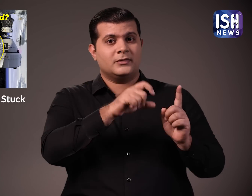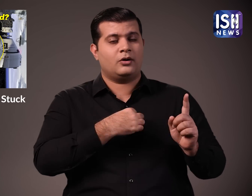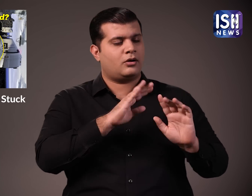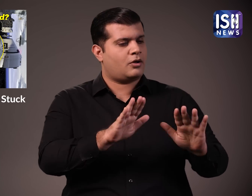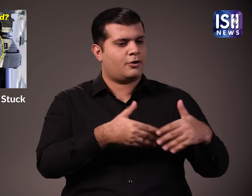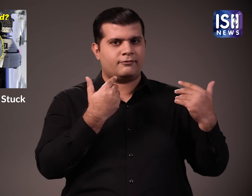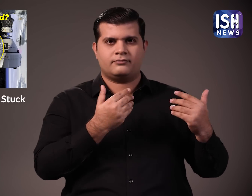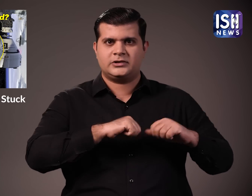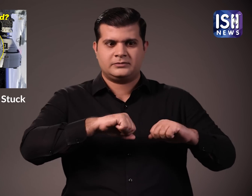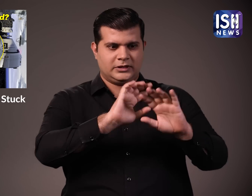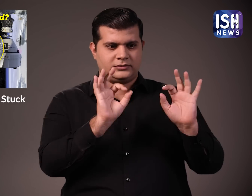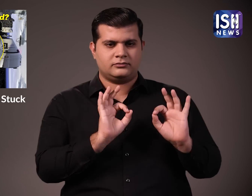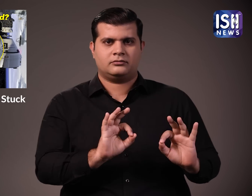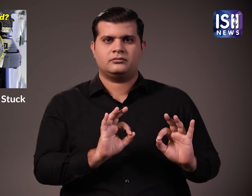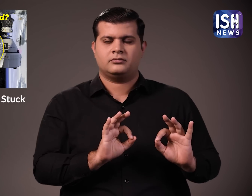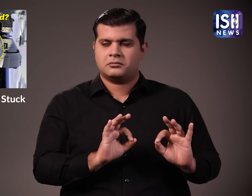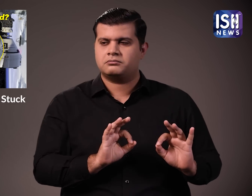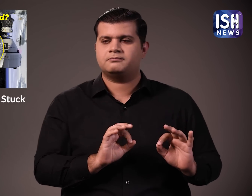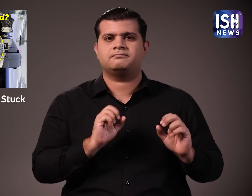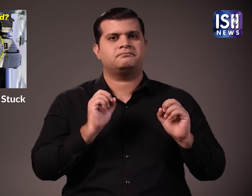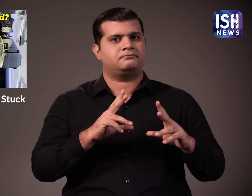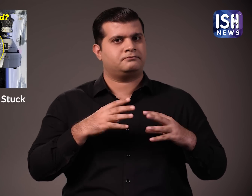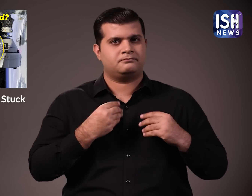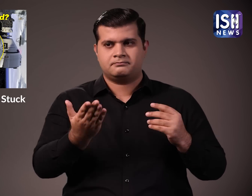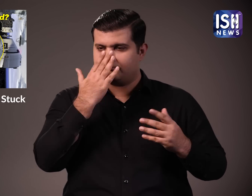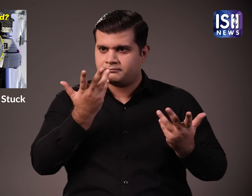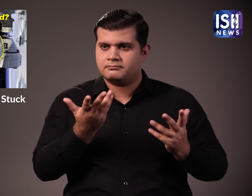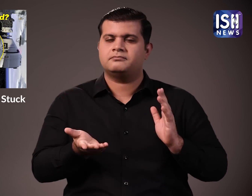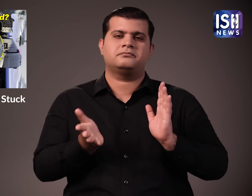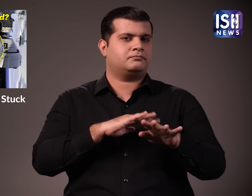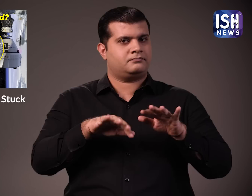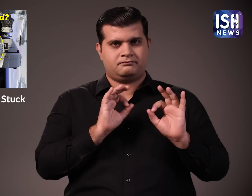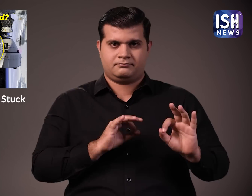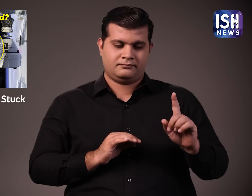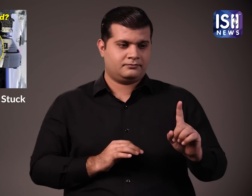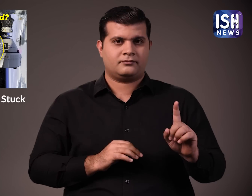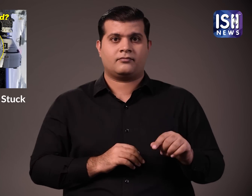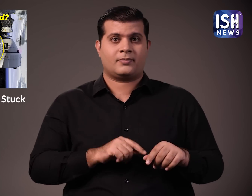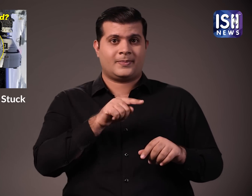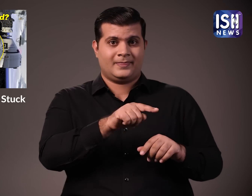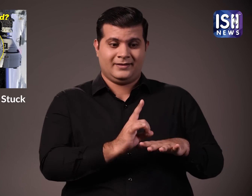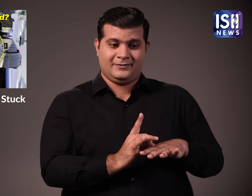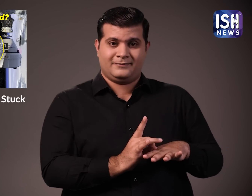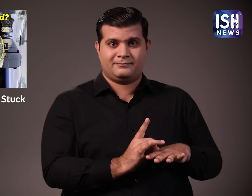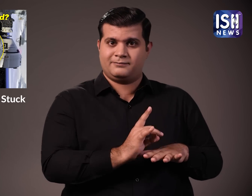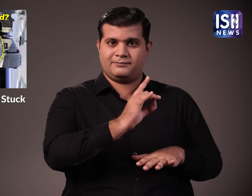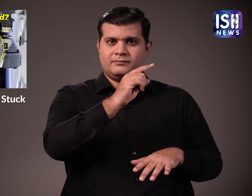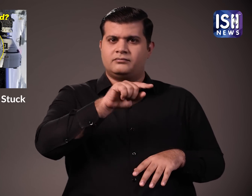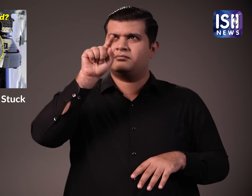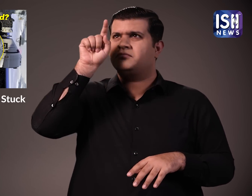recycle water and all of their belongings was removed to make space. Despite this last minute move, the spacecraft was